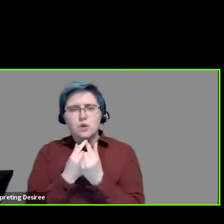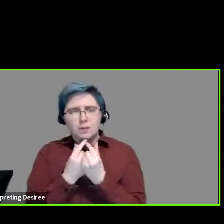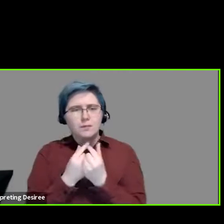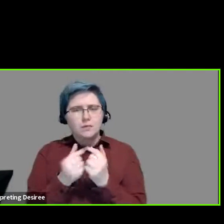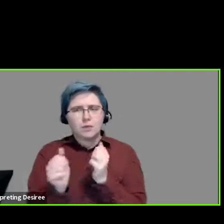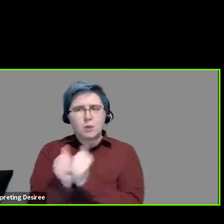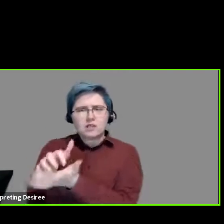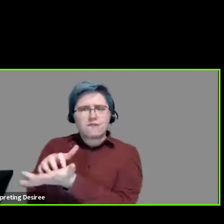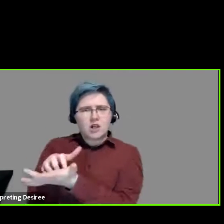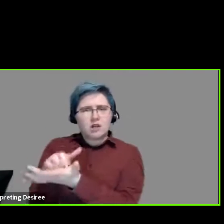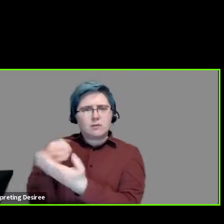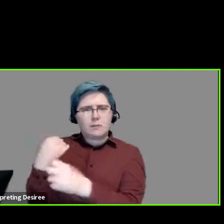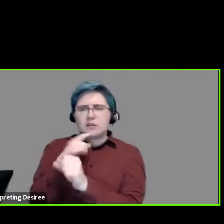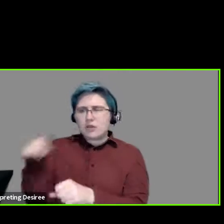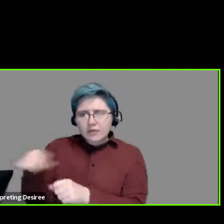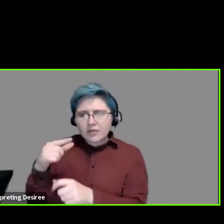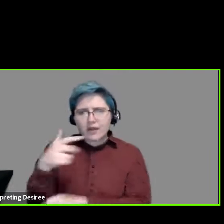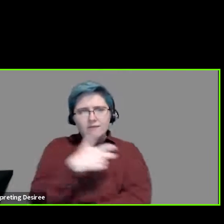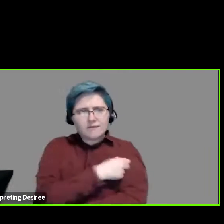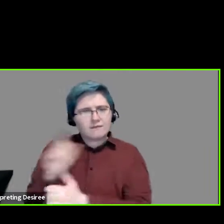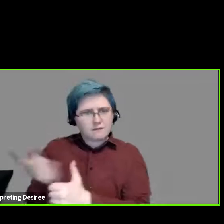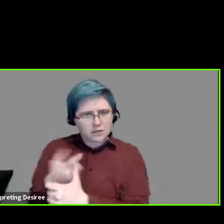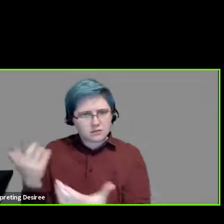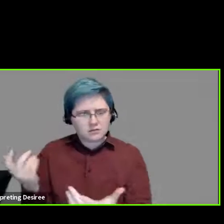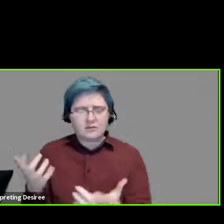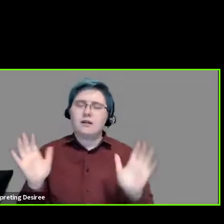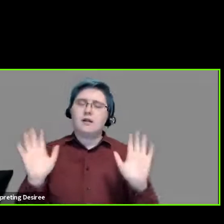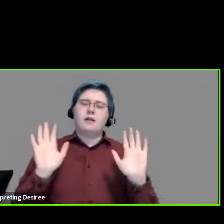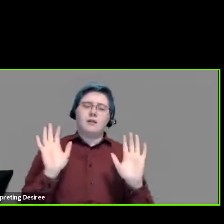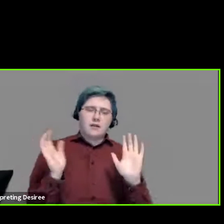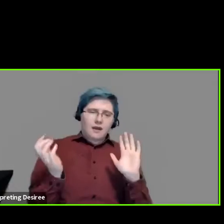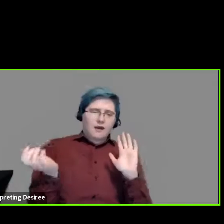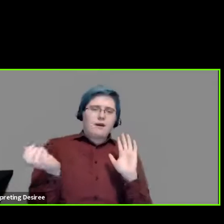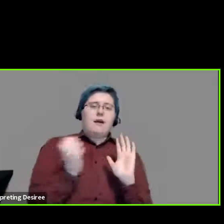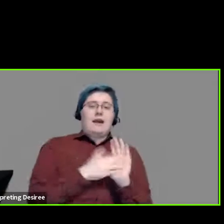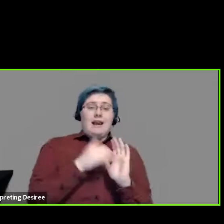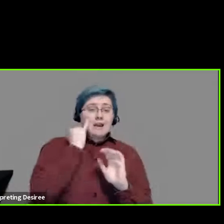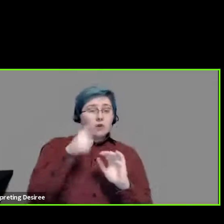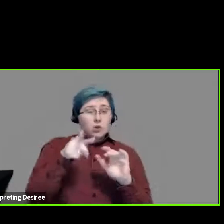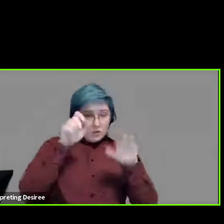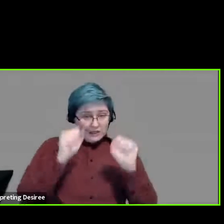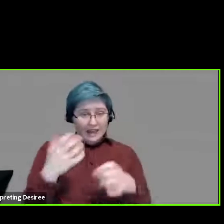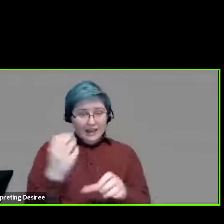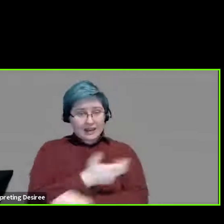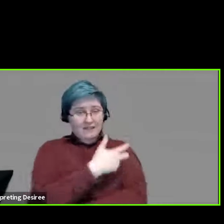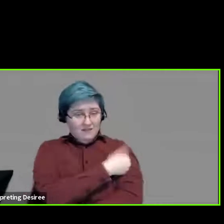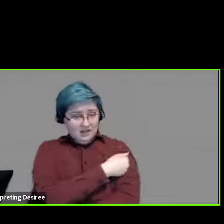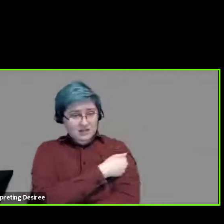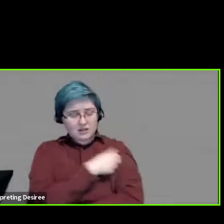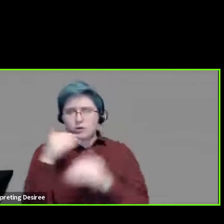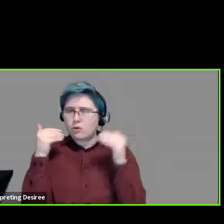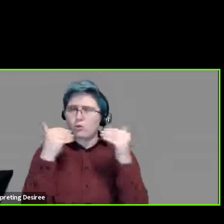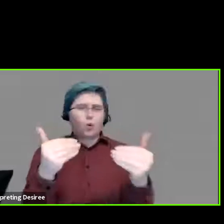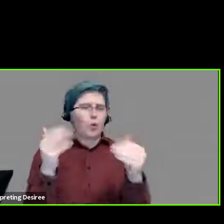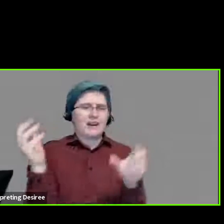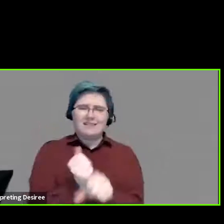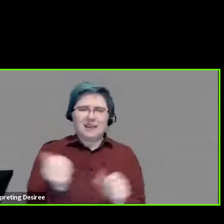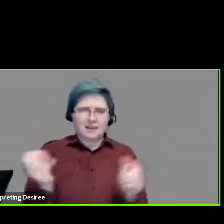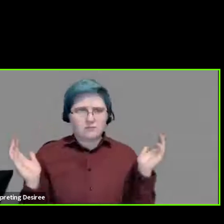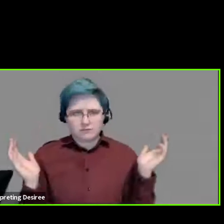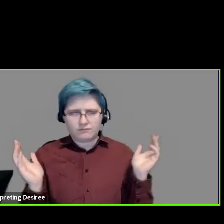vulnerable to make sure they get vaccinated. So, again, if you're eligible to receive a vaccine, go ahead and go get it.